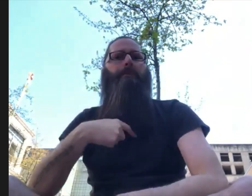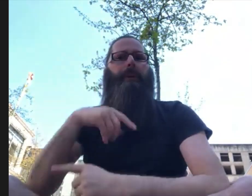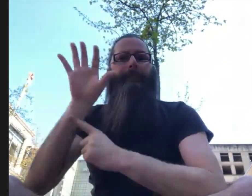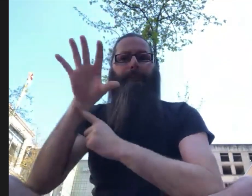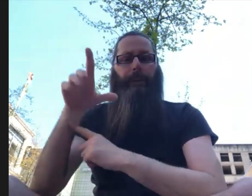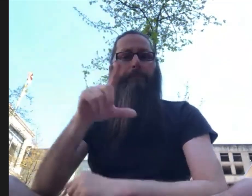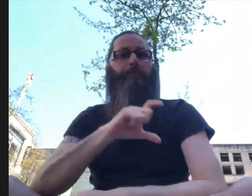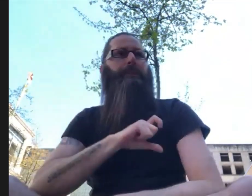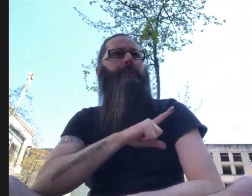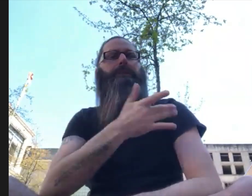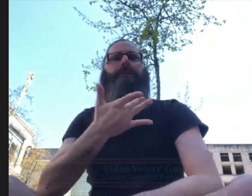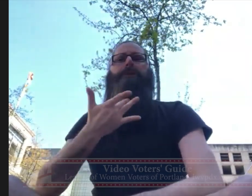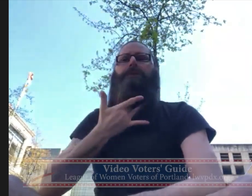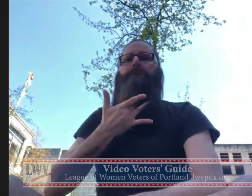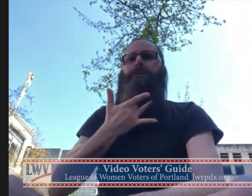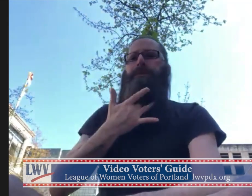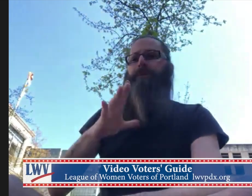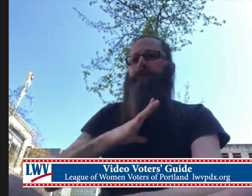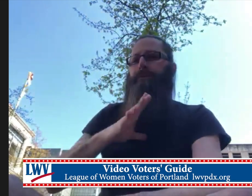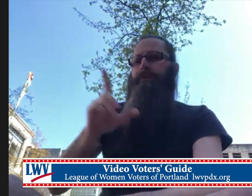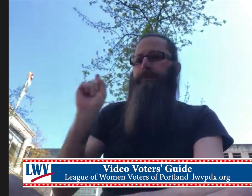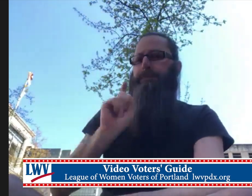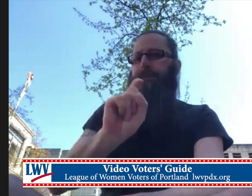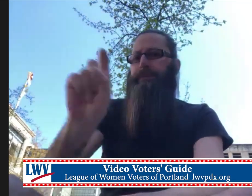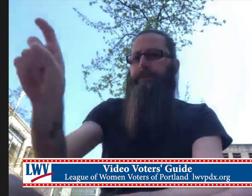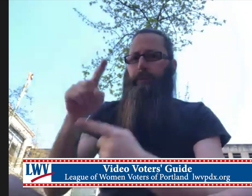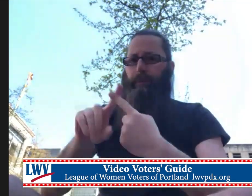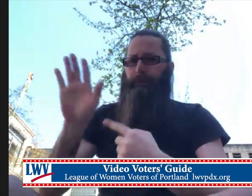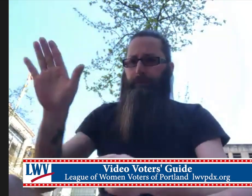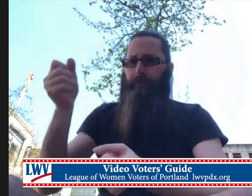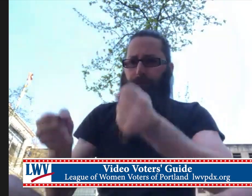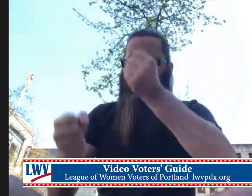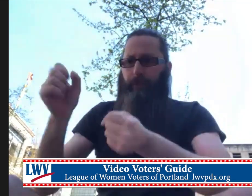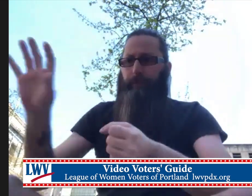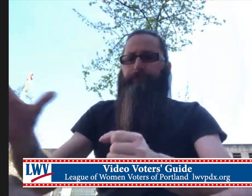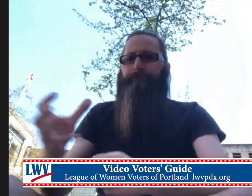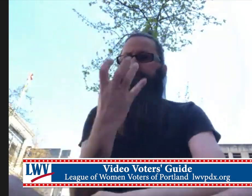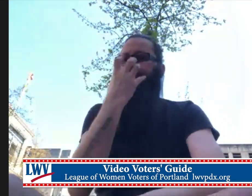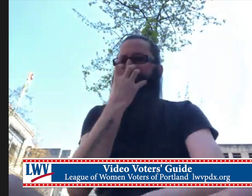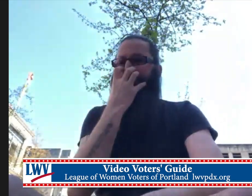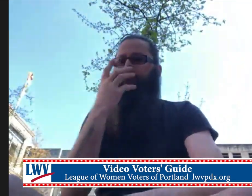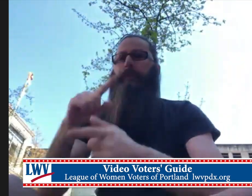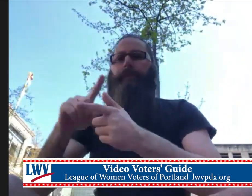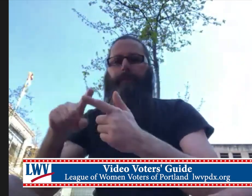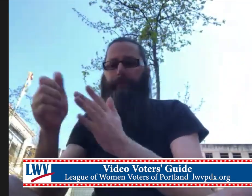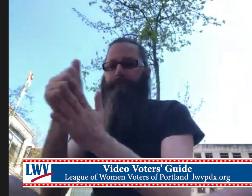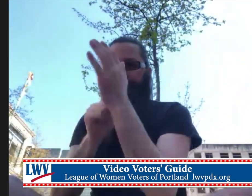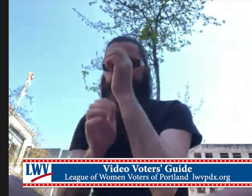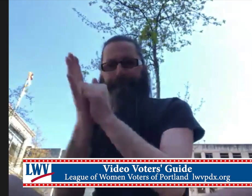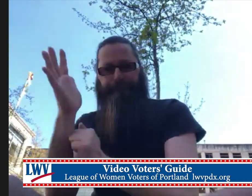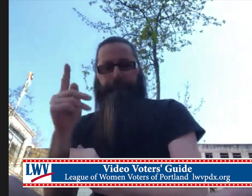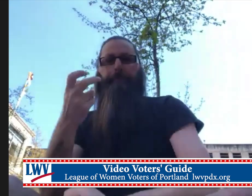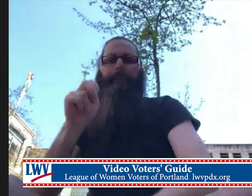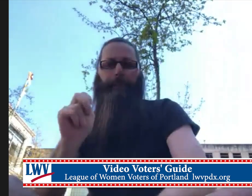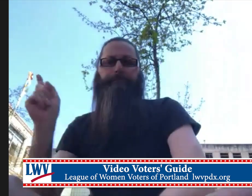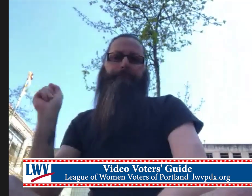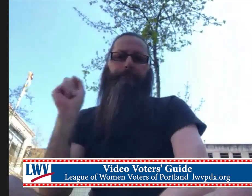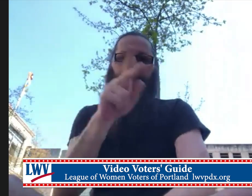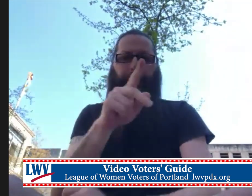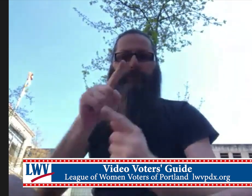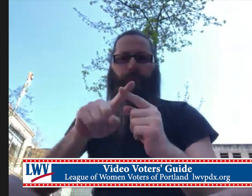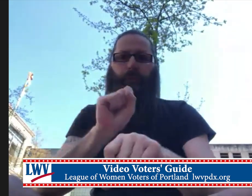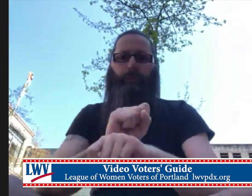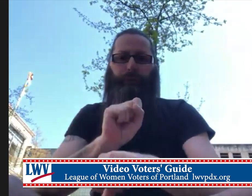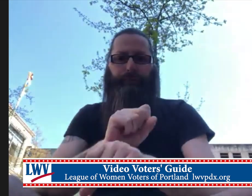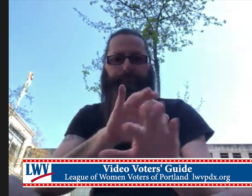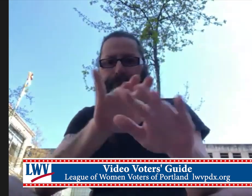recorded this type of activity. And I've even had officers who have seen me and felt a little bit embarrassed and sort of hid themselves in their cruisers and then put a mask on